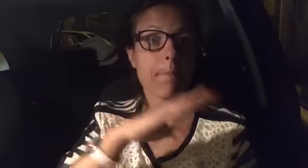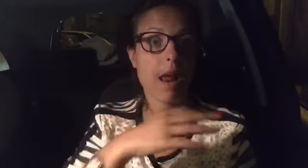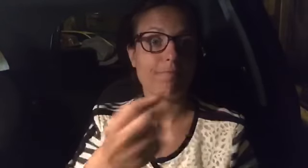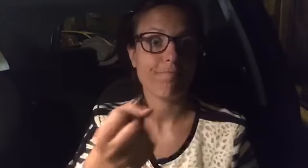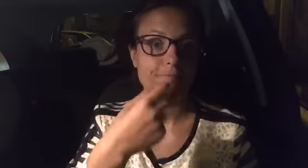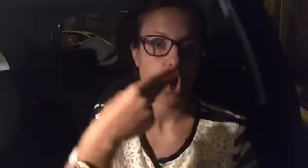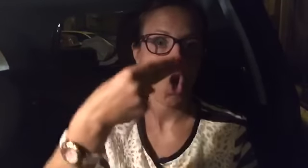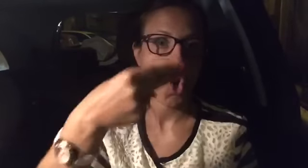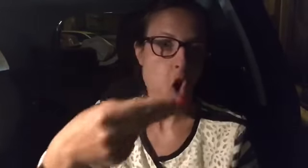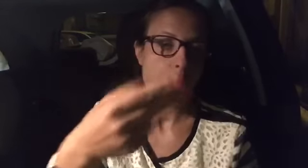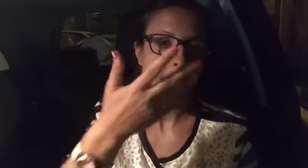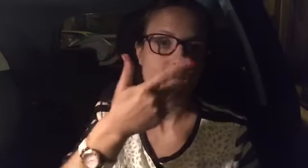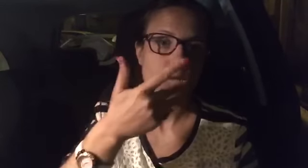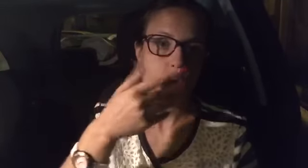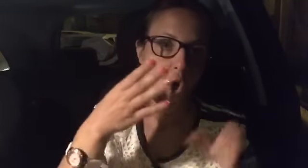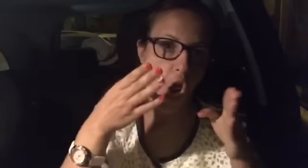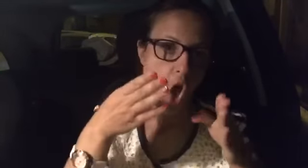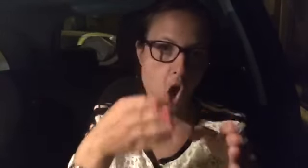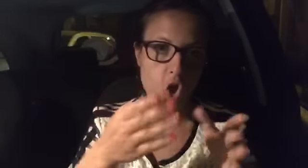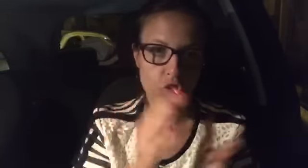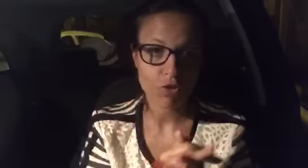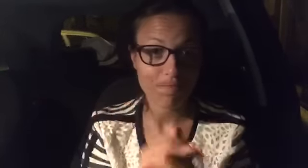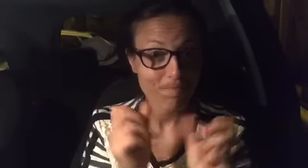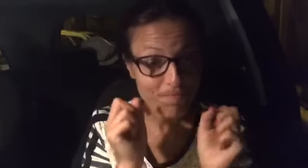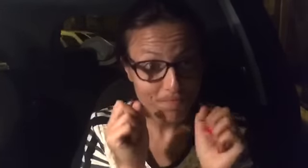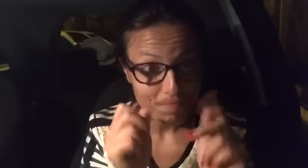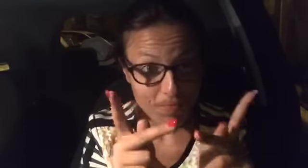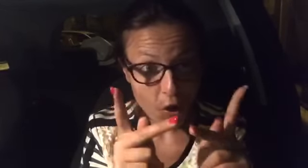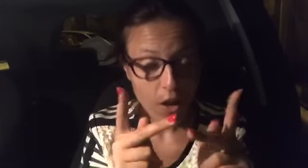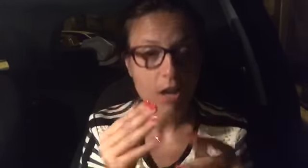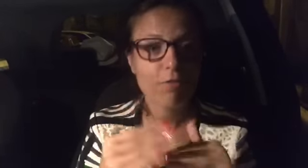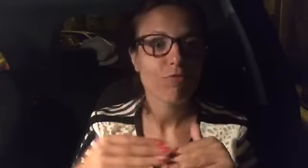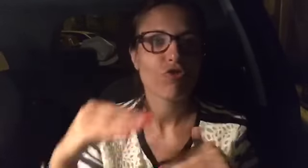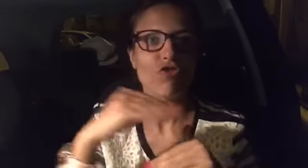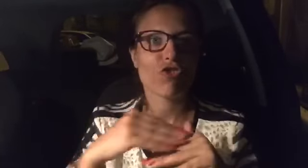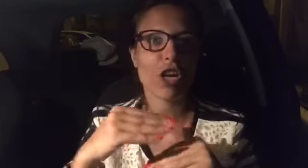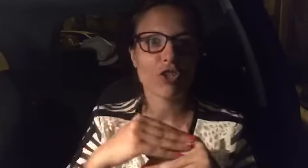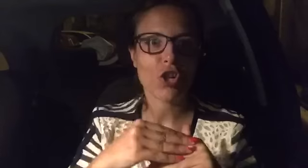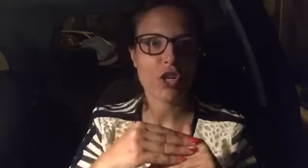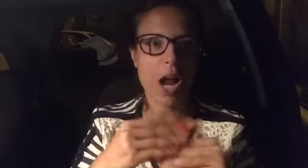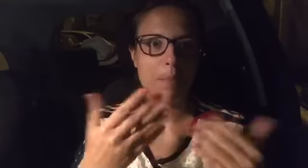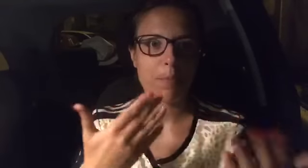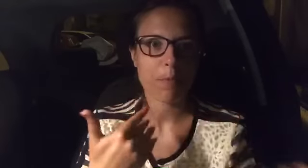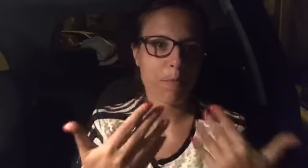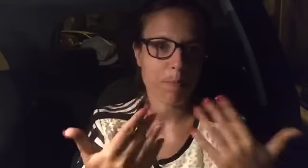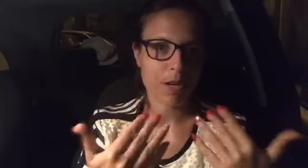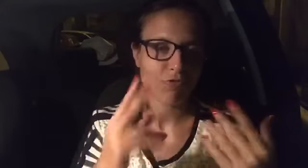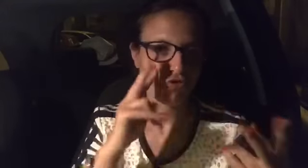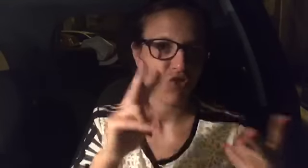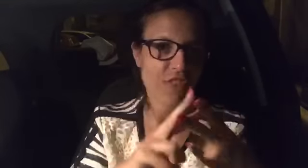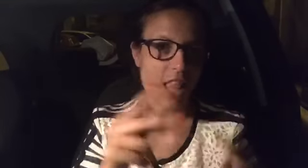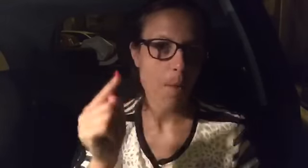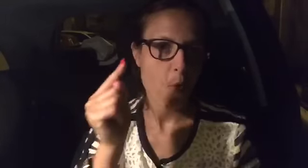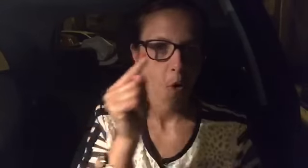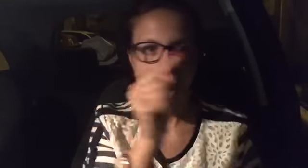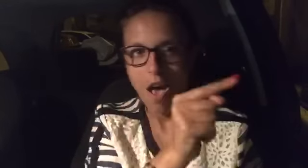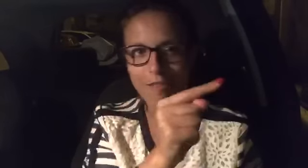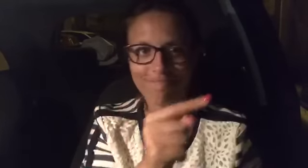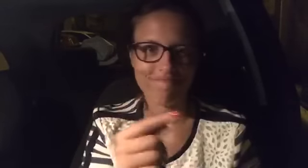I very